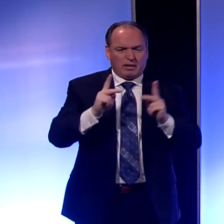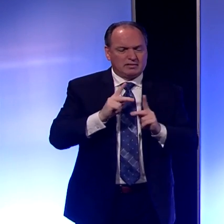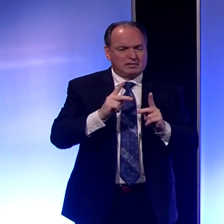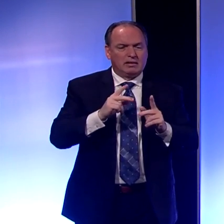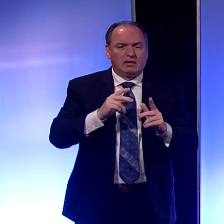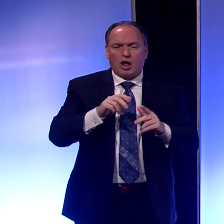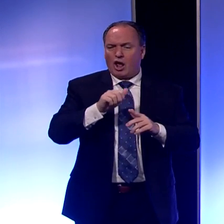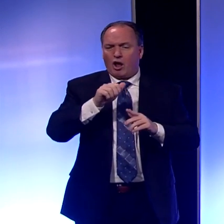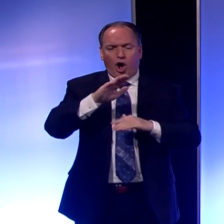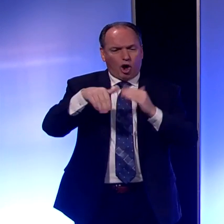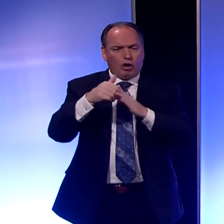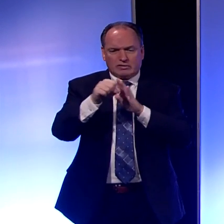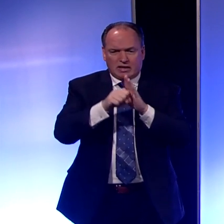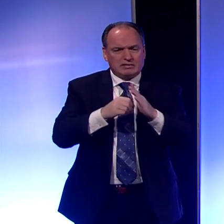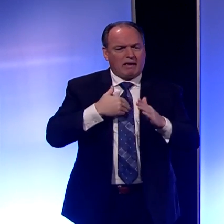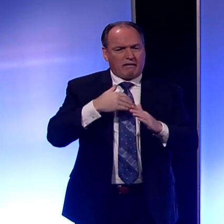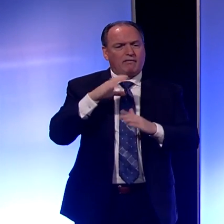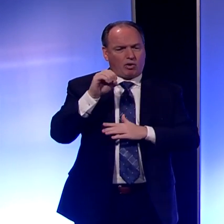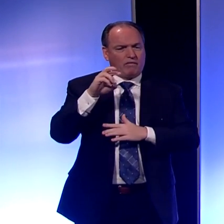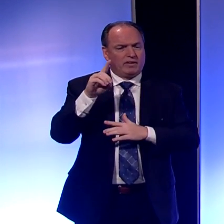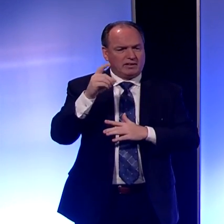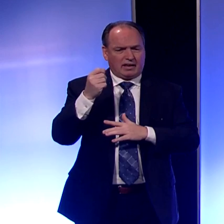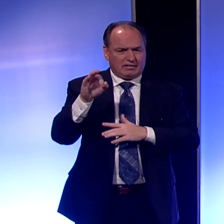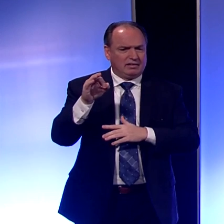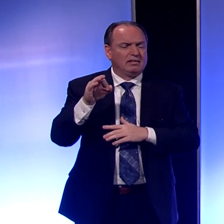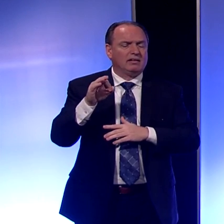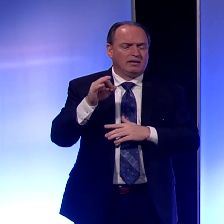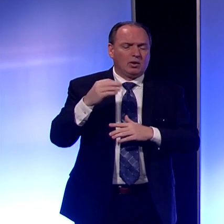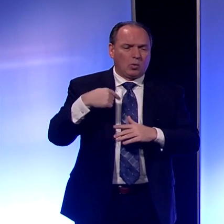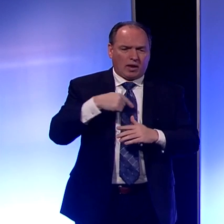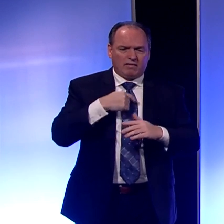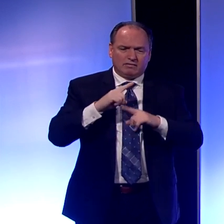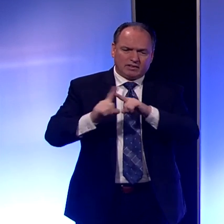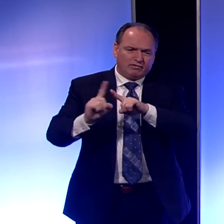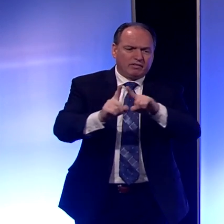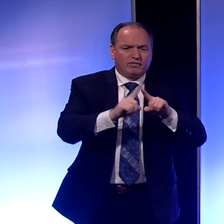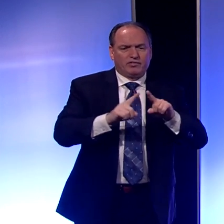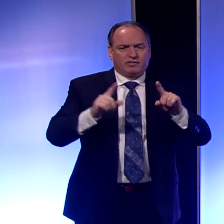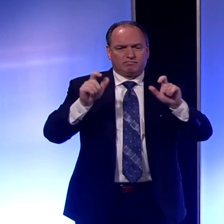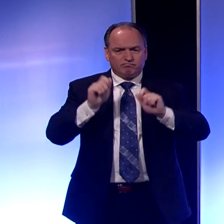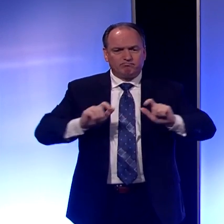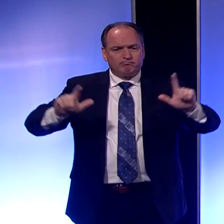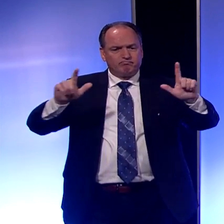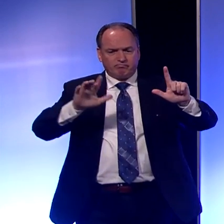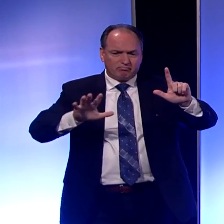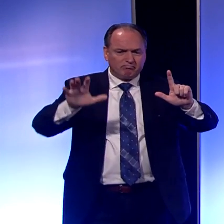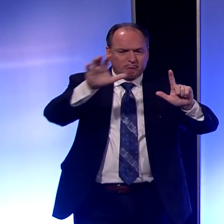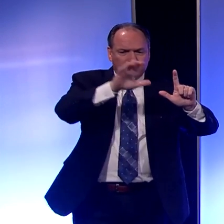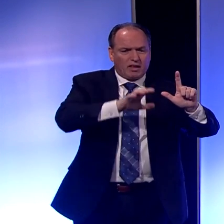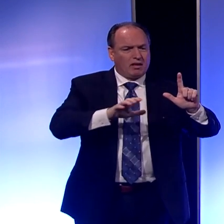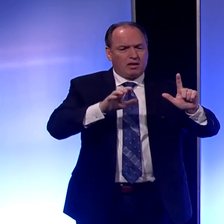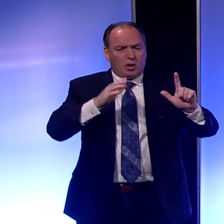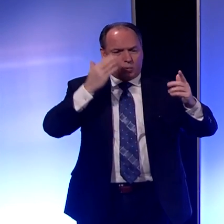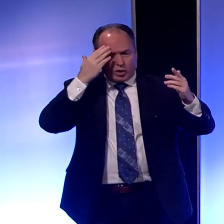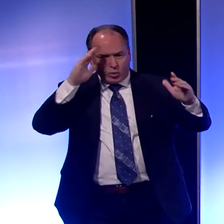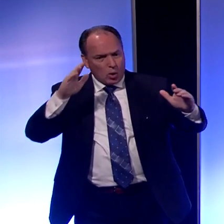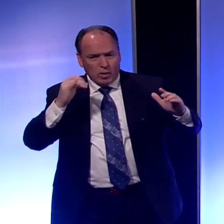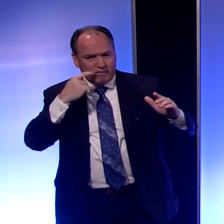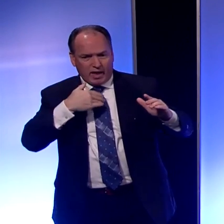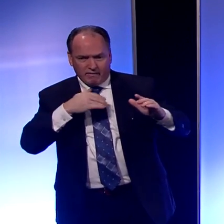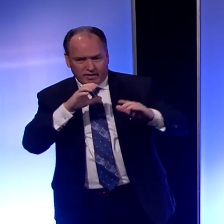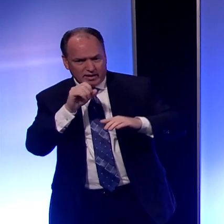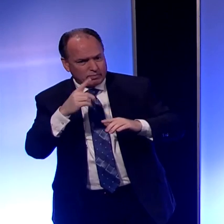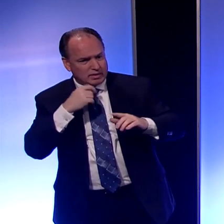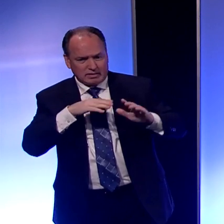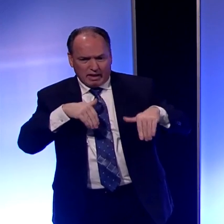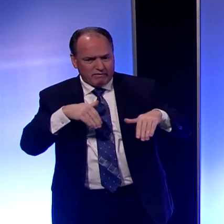Every state has COVID-19. We have counties who we don't know if they have any cases because they haven't even been able